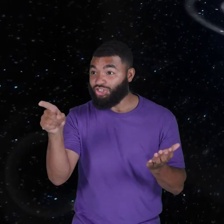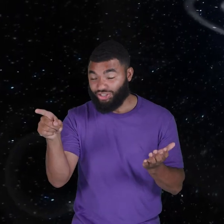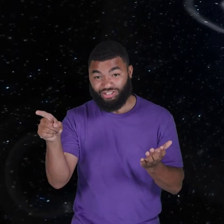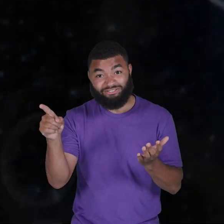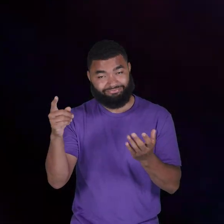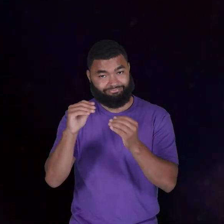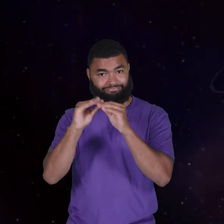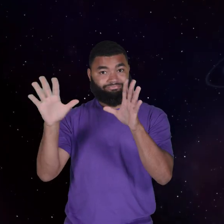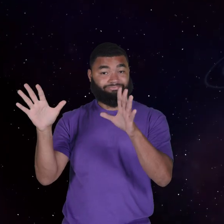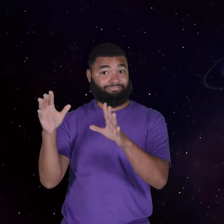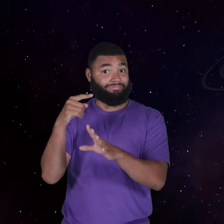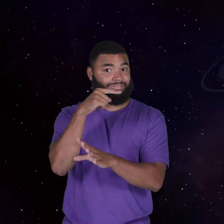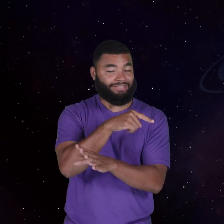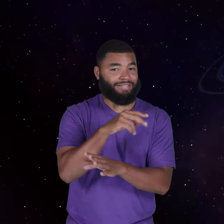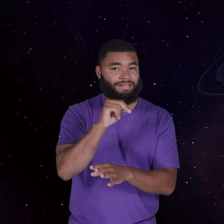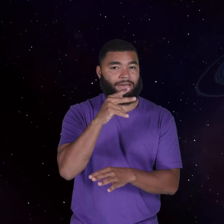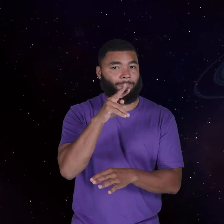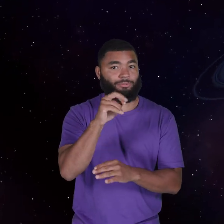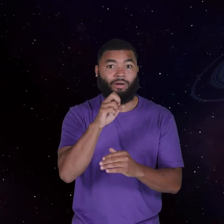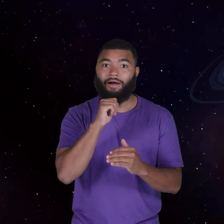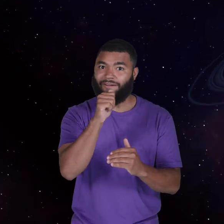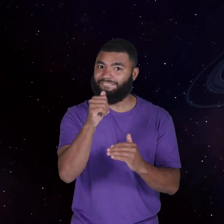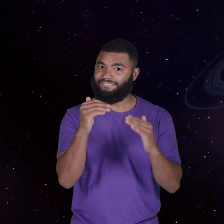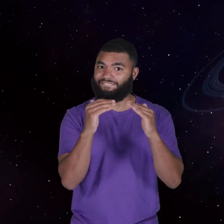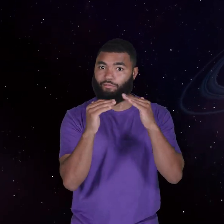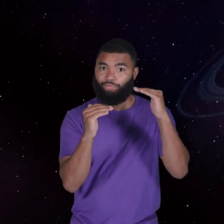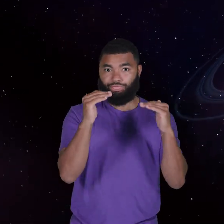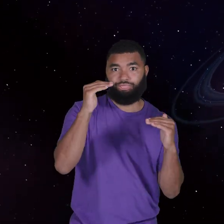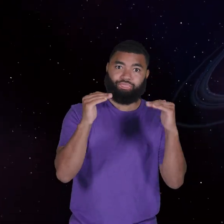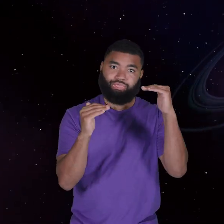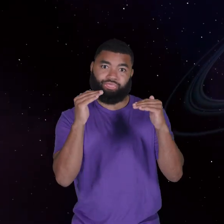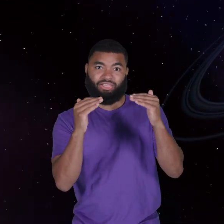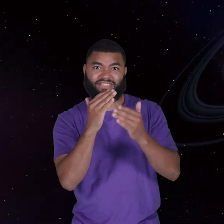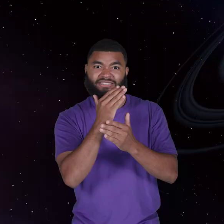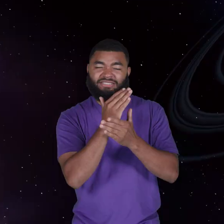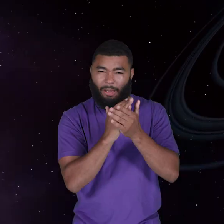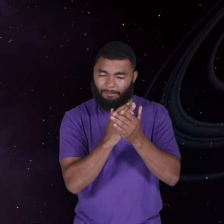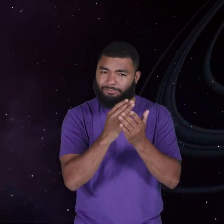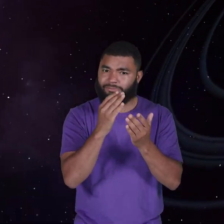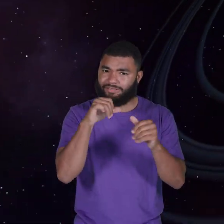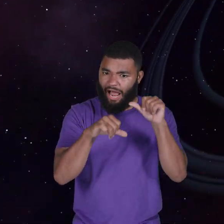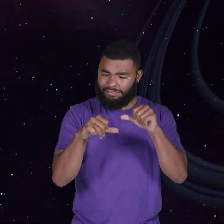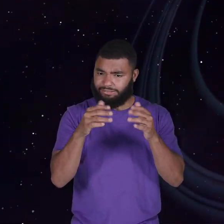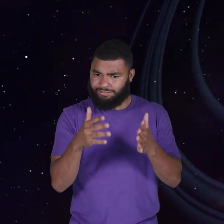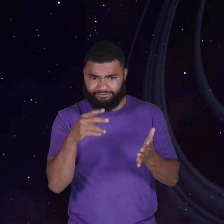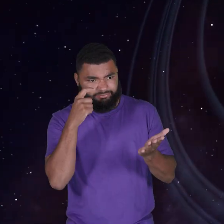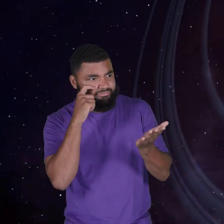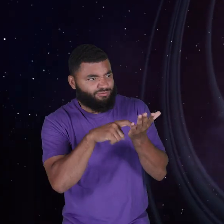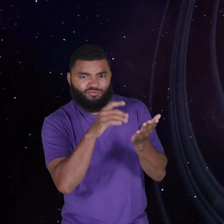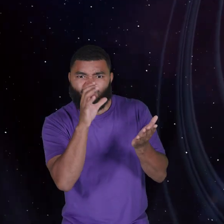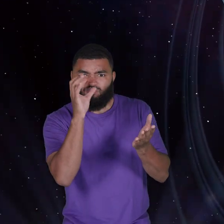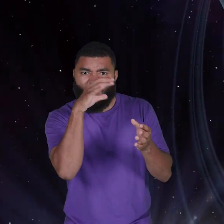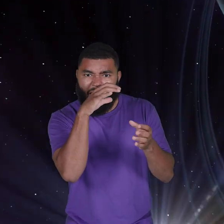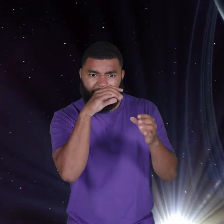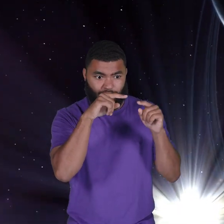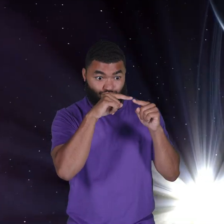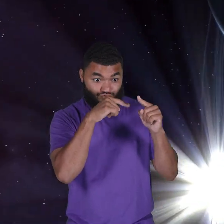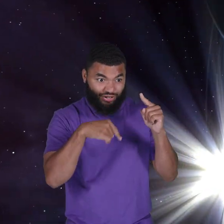Scientists believe the planet's gravity creates strange patterns in the rings, which make them super